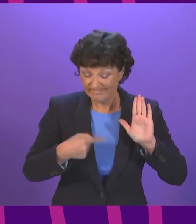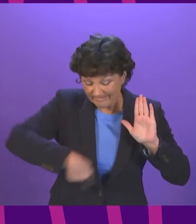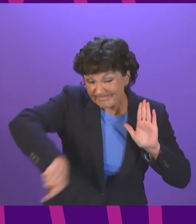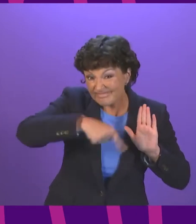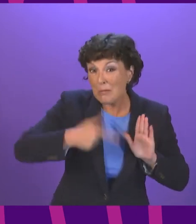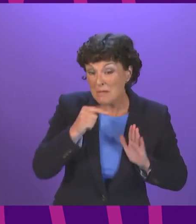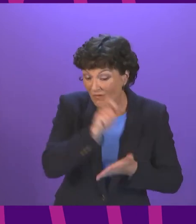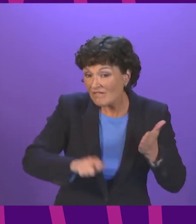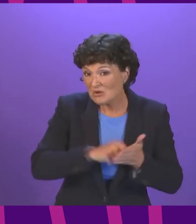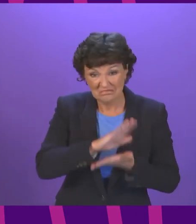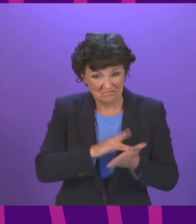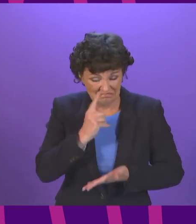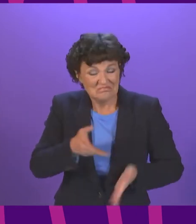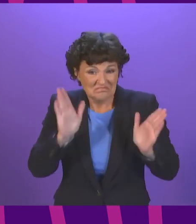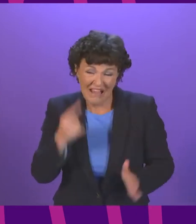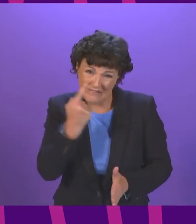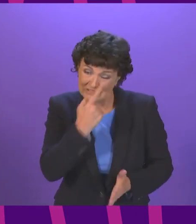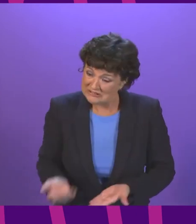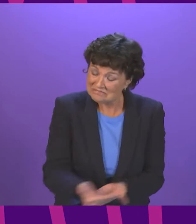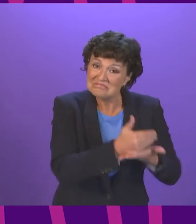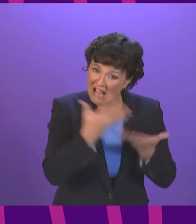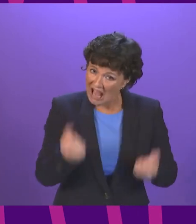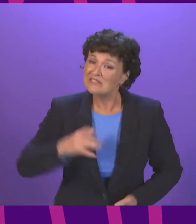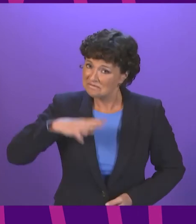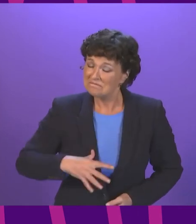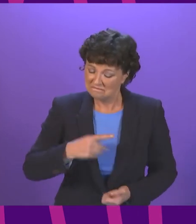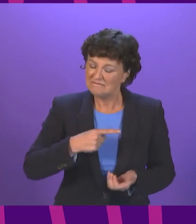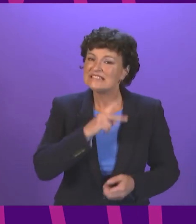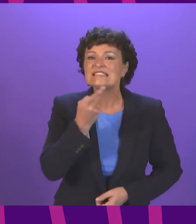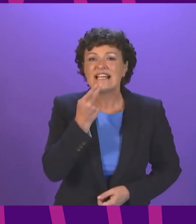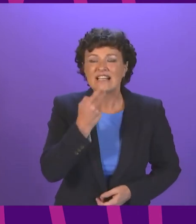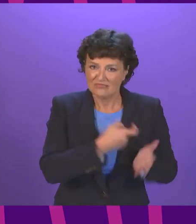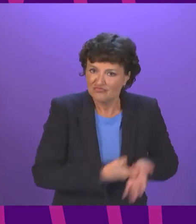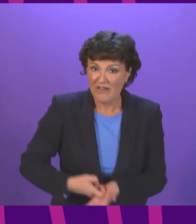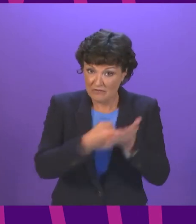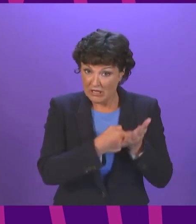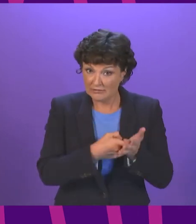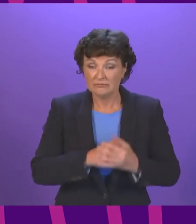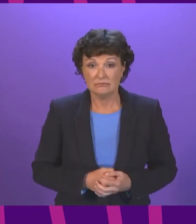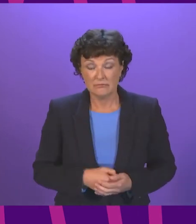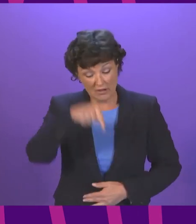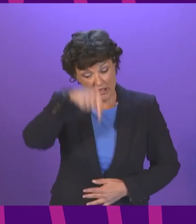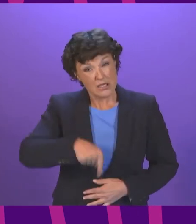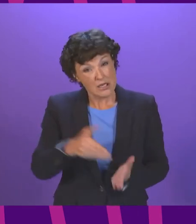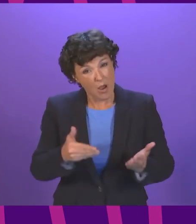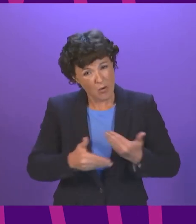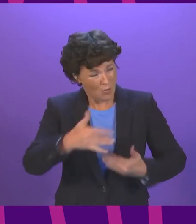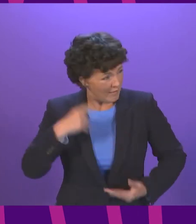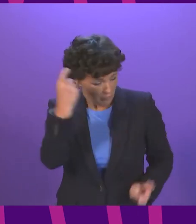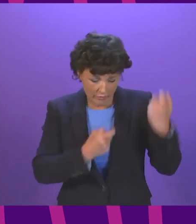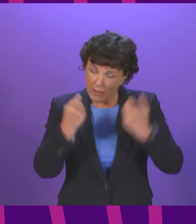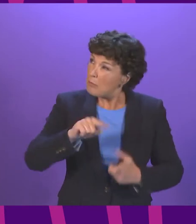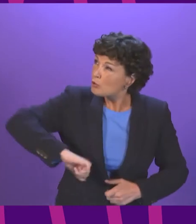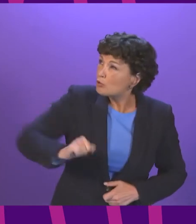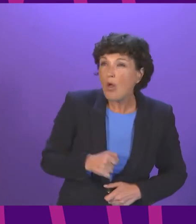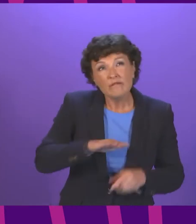question. And at this juncture in history, it is essential that we consider the kind of country we want to be, and how best